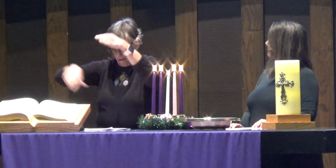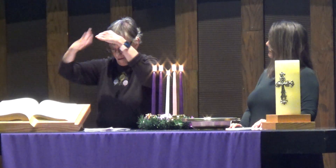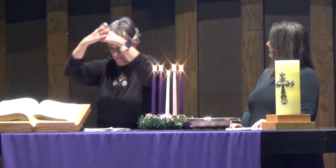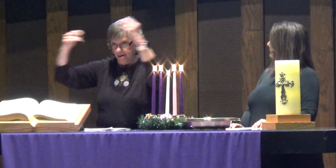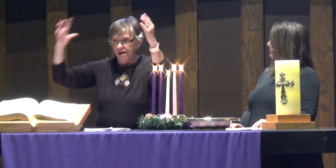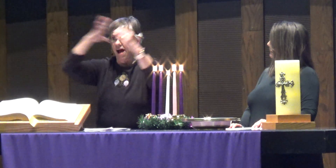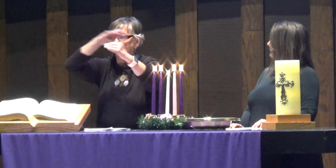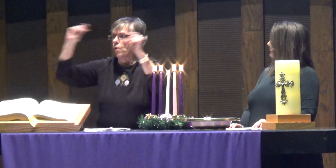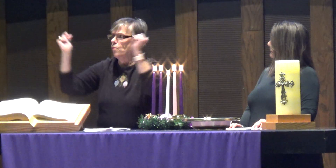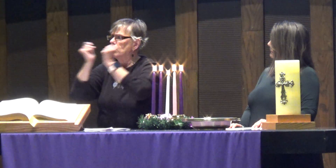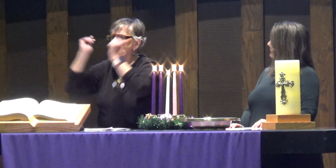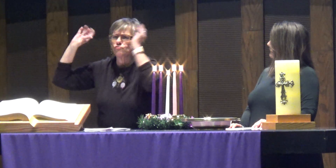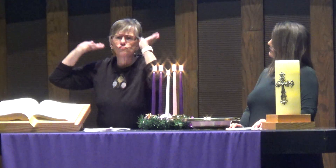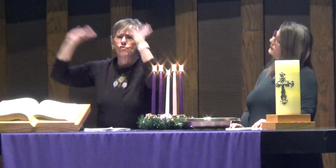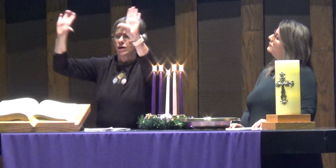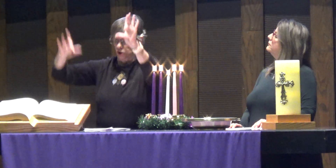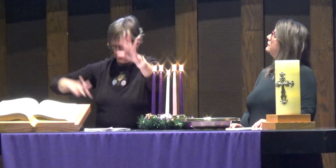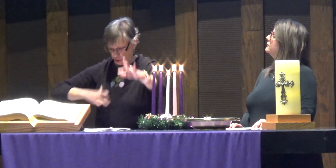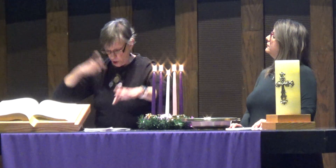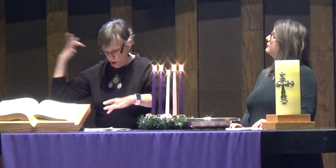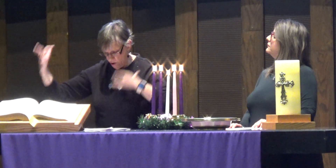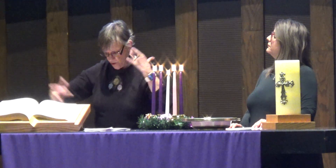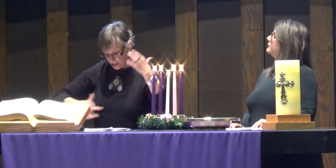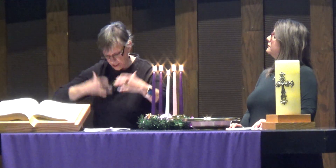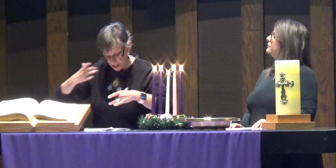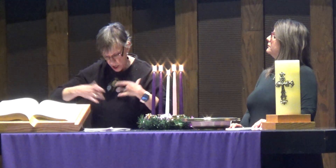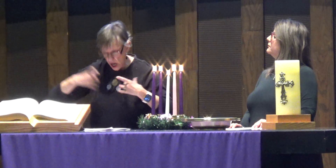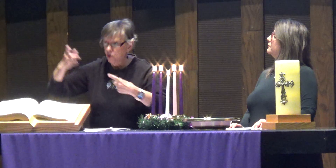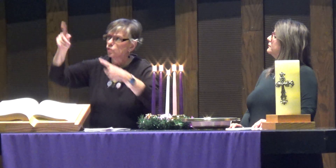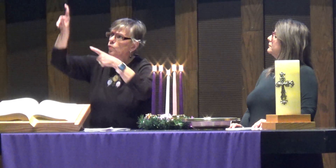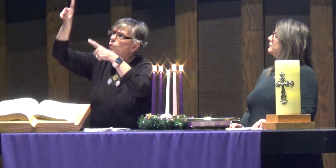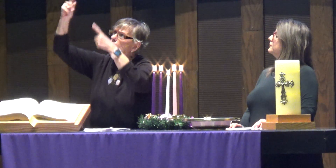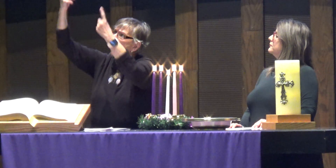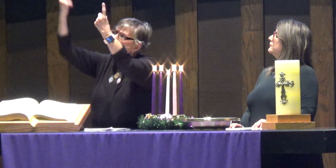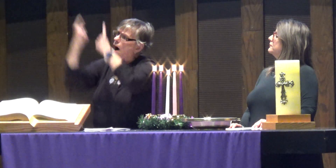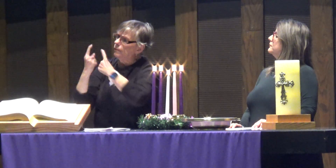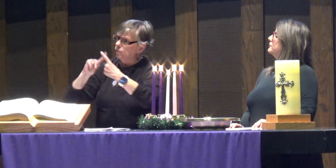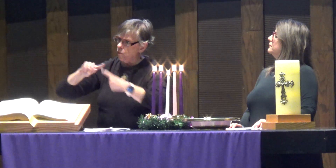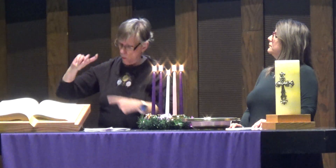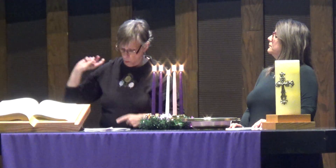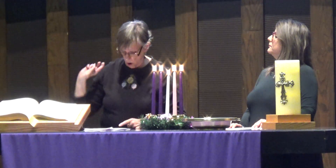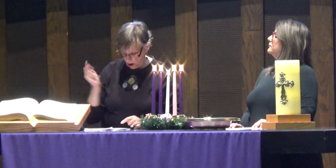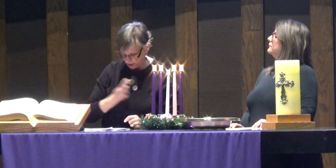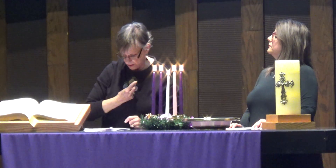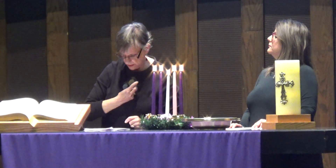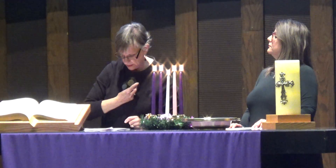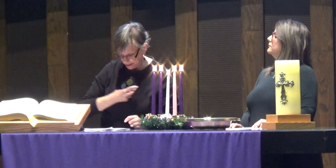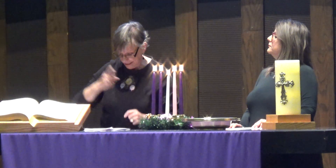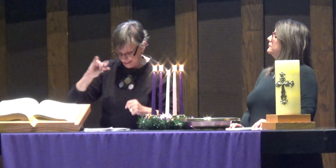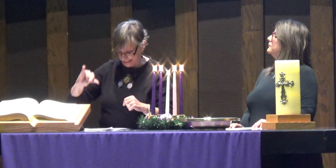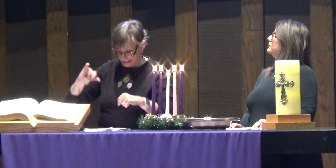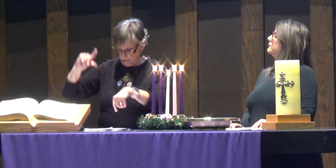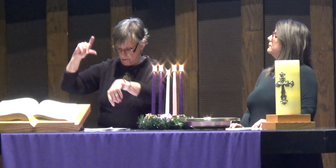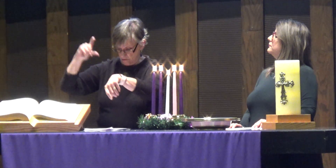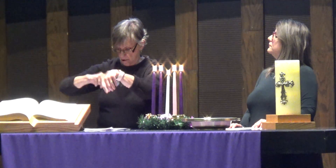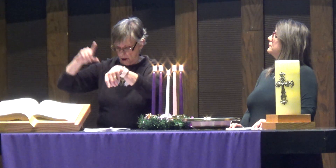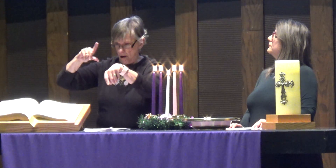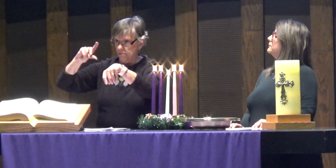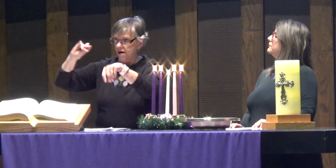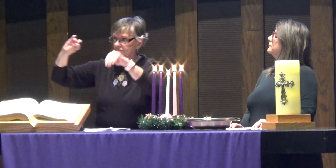With the angels of heaven, and with great joy, you come to us. This is